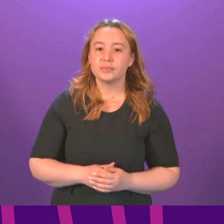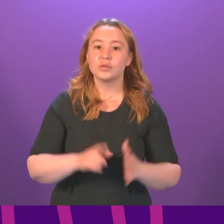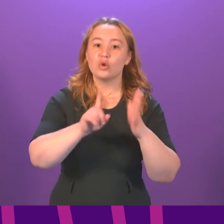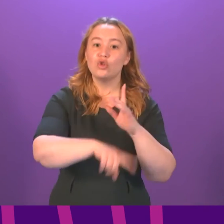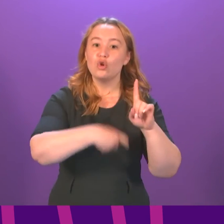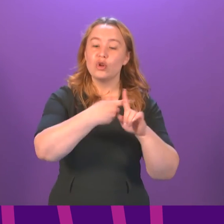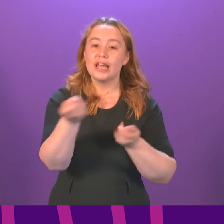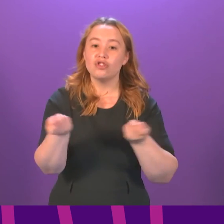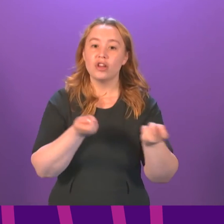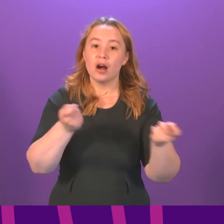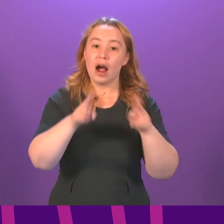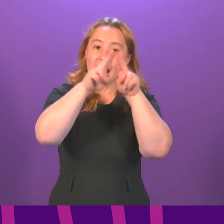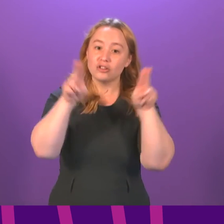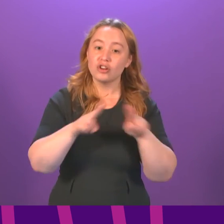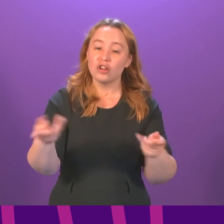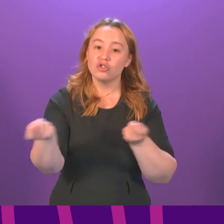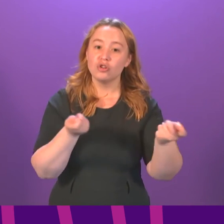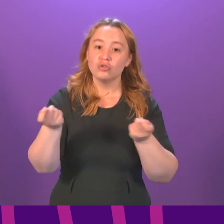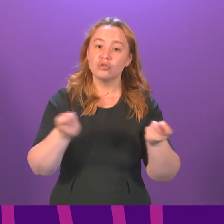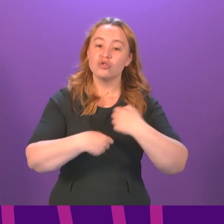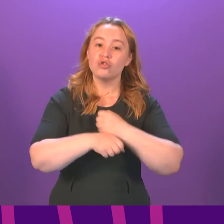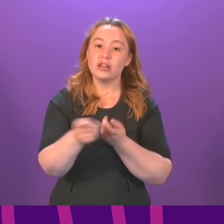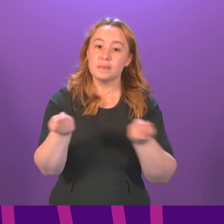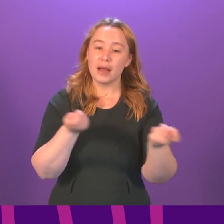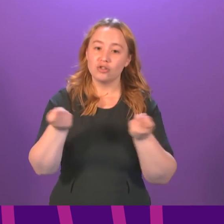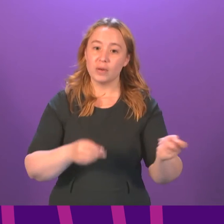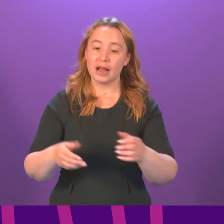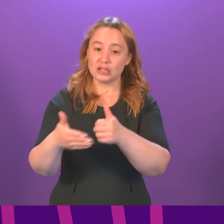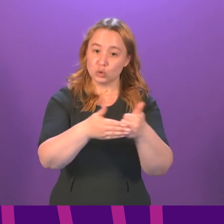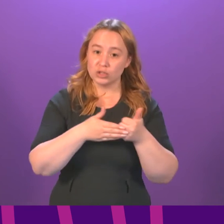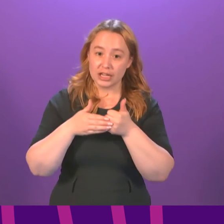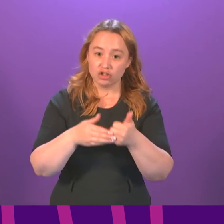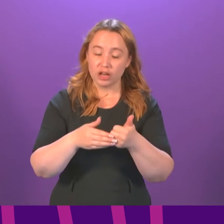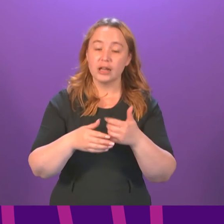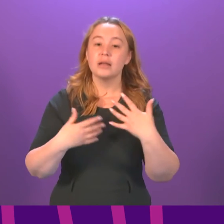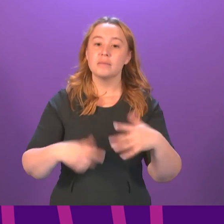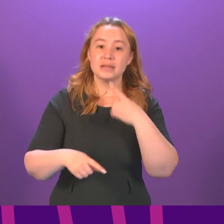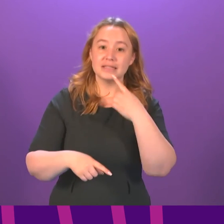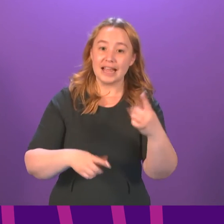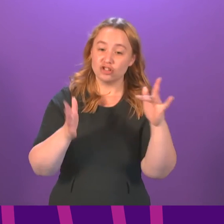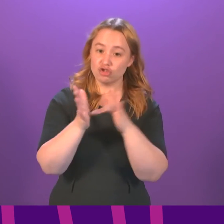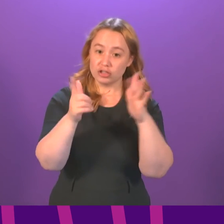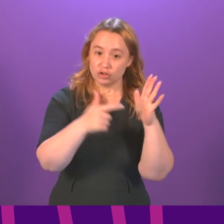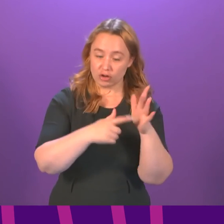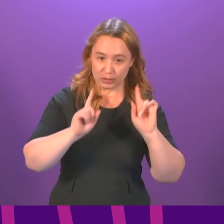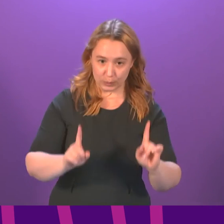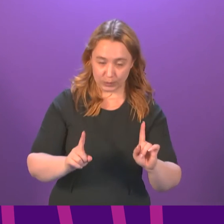Chair of the International Stress Management Association observed this about the person of Jesus Christ.